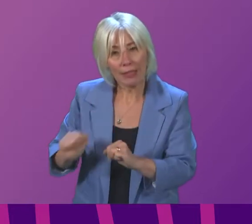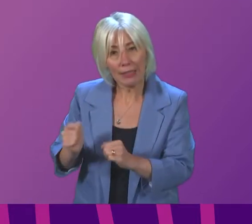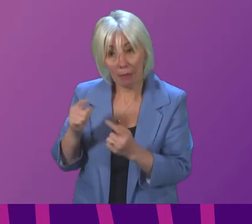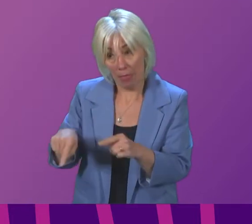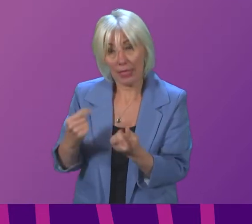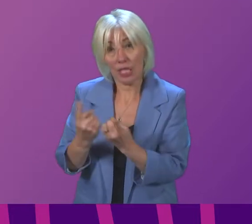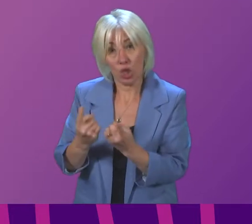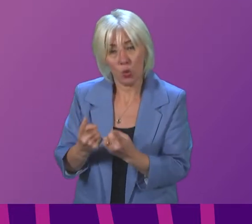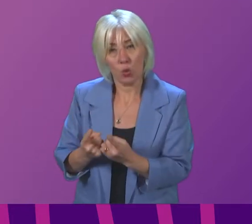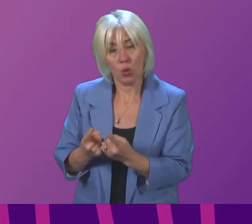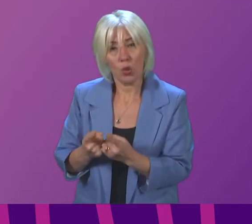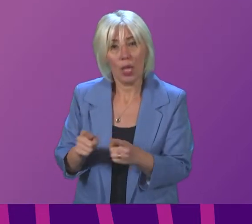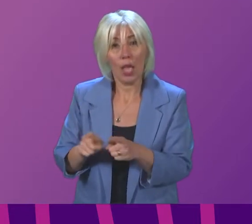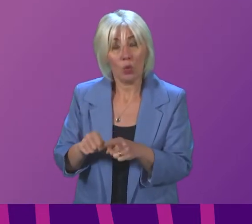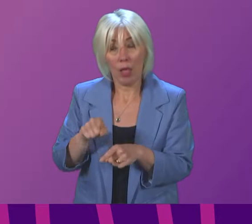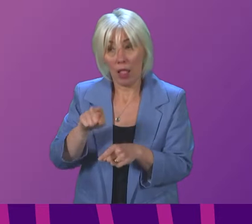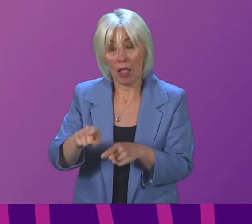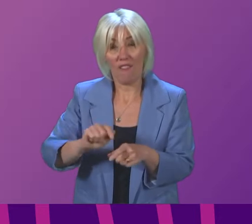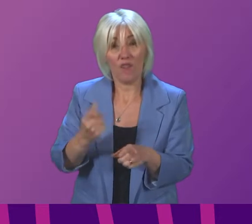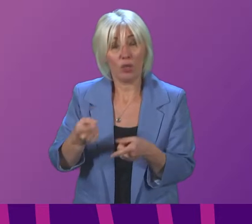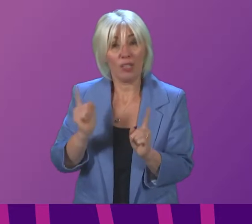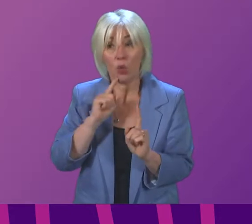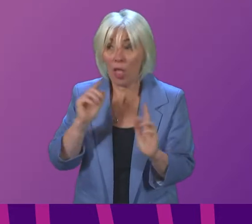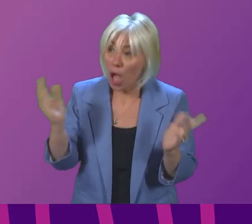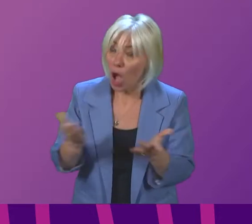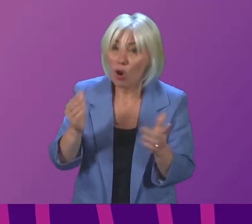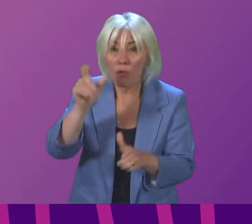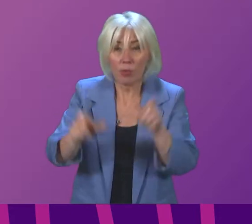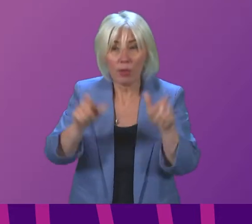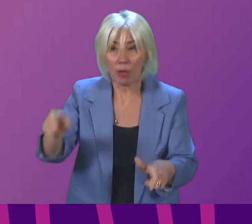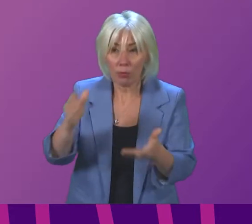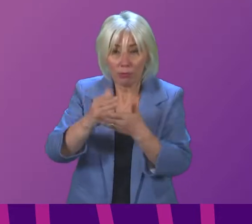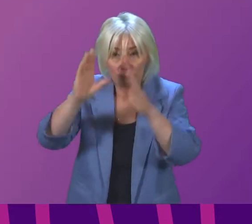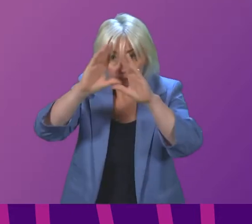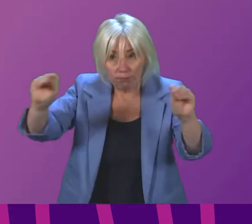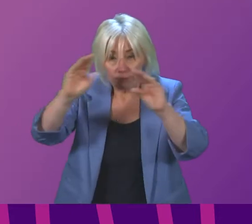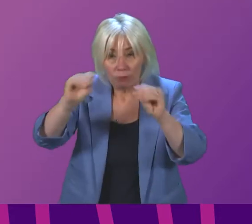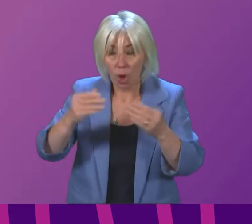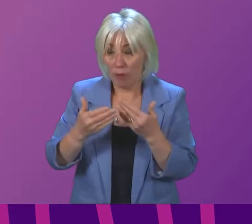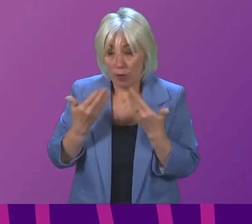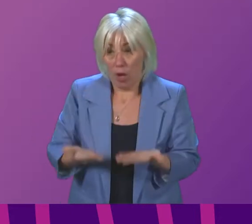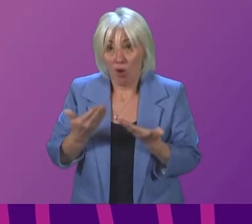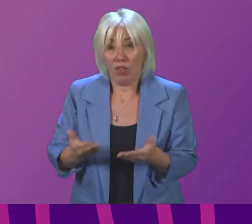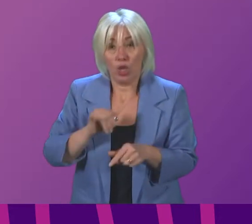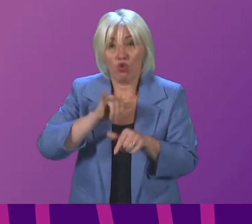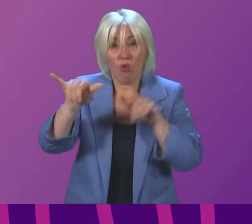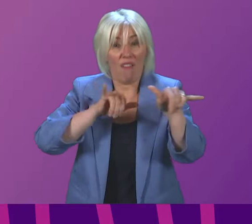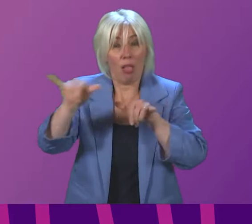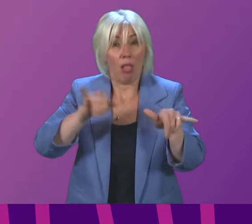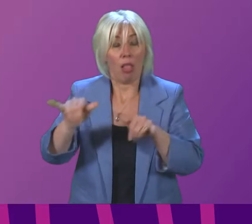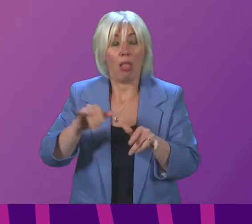issue and whether she will encourage people to ensure they are aware of the current travel advice especially